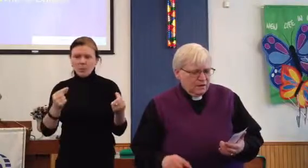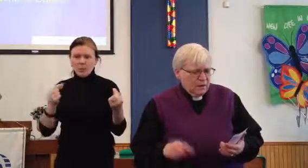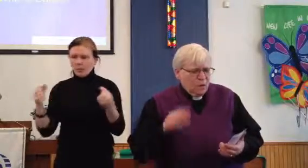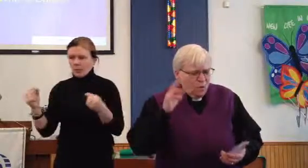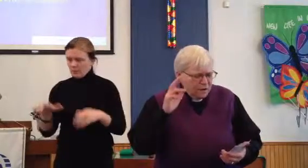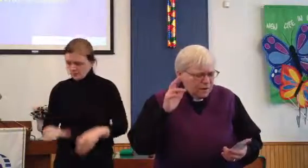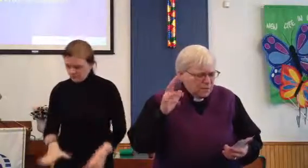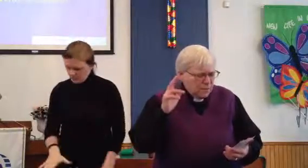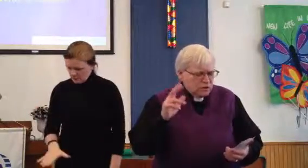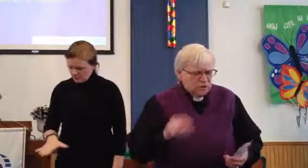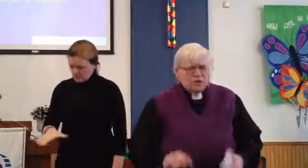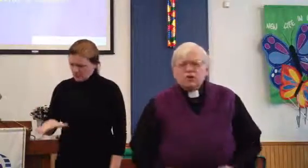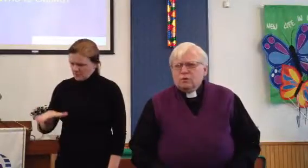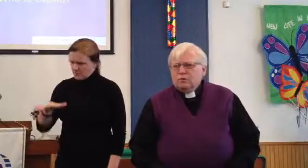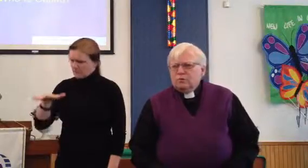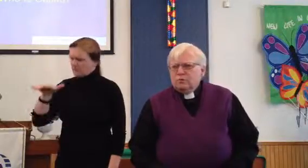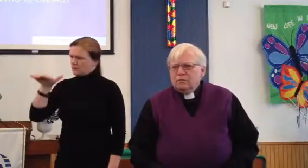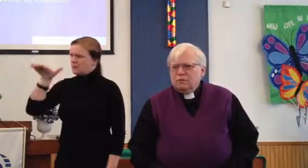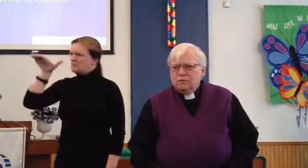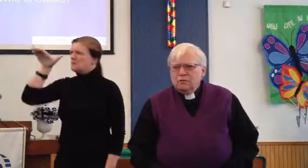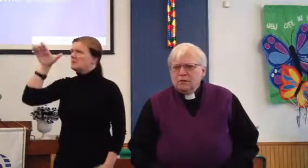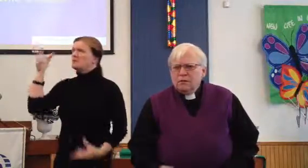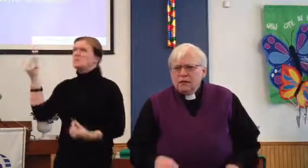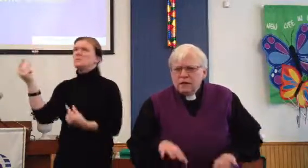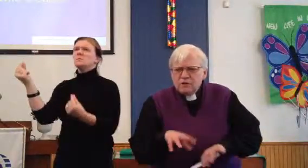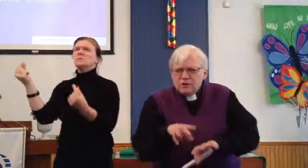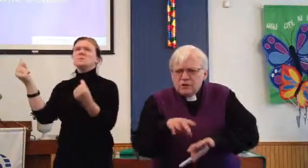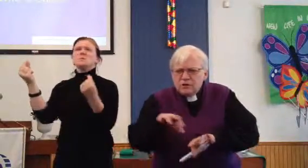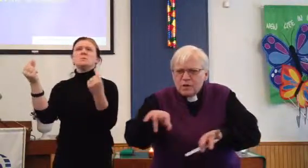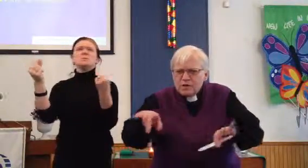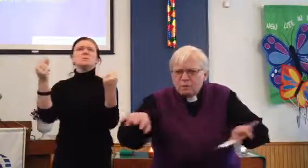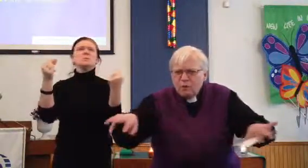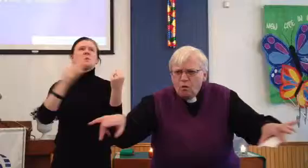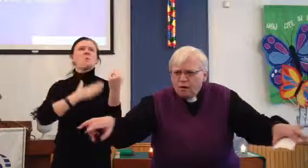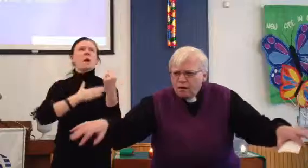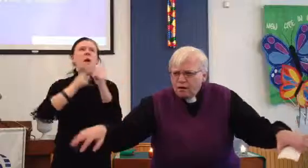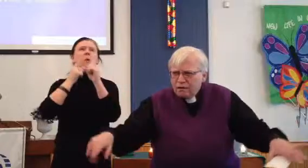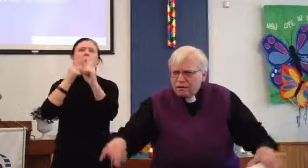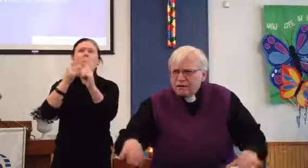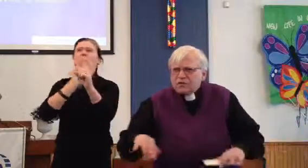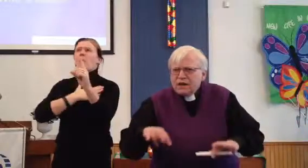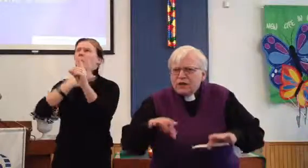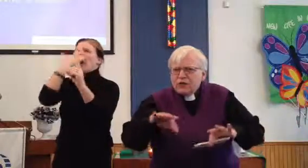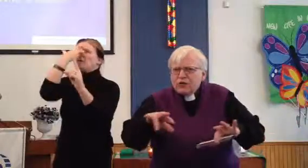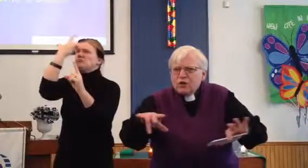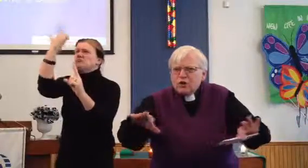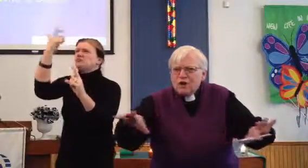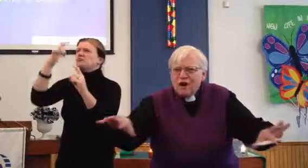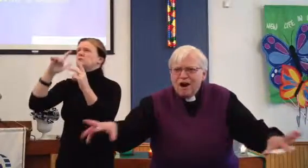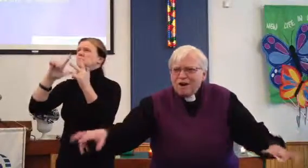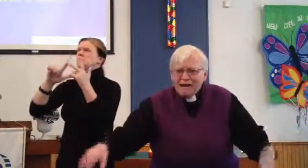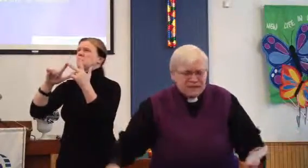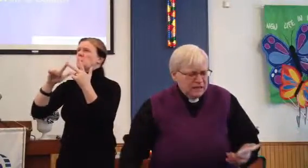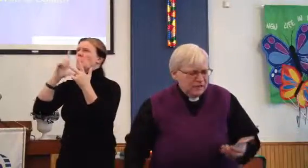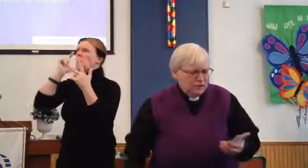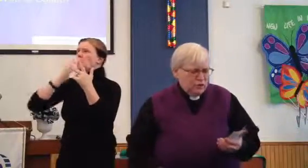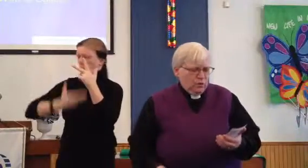What am I supposed to do? And we start to explore. Try to learn who we are as individuals.